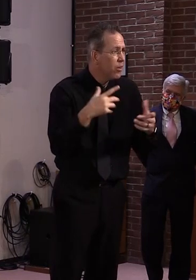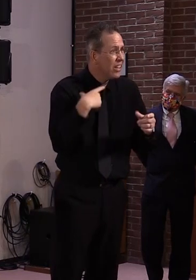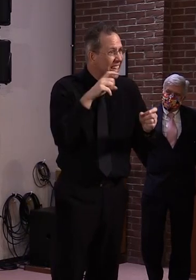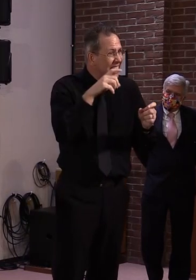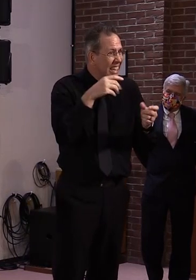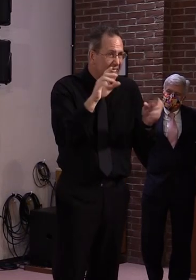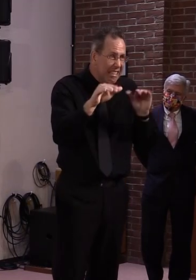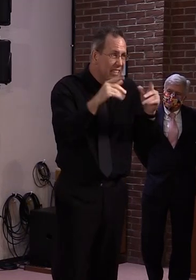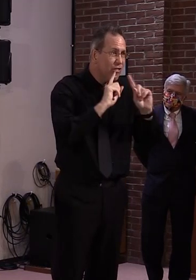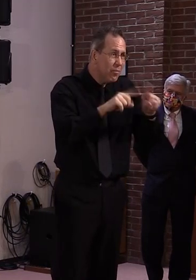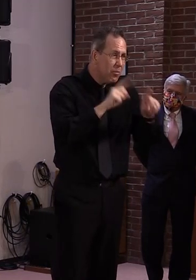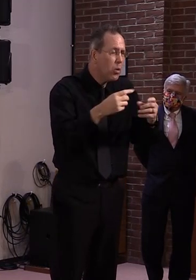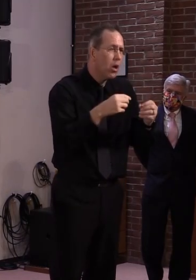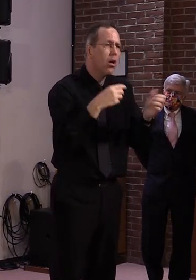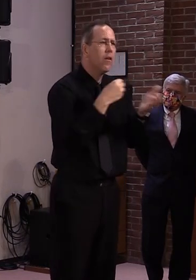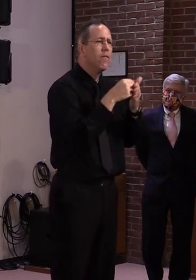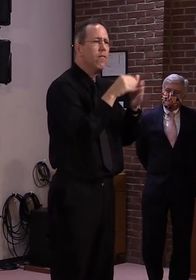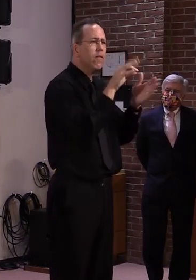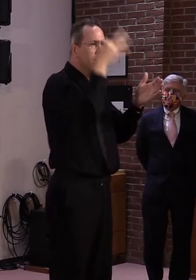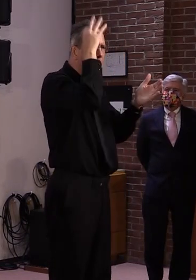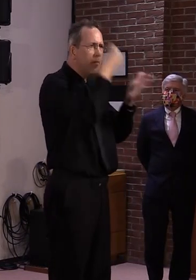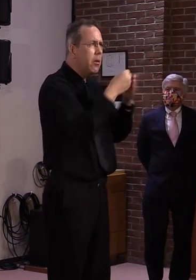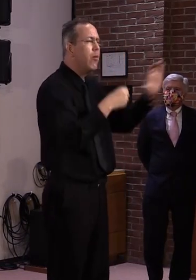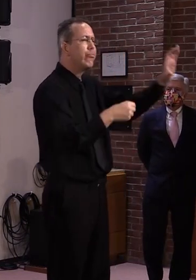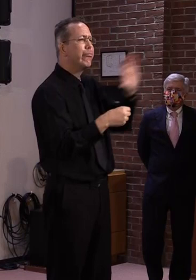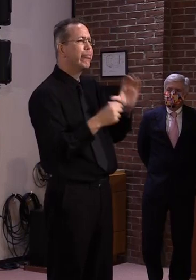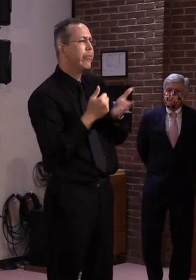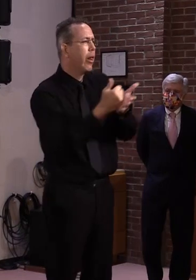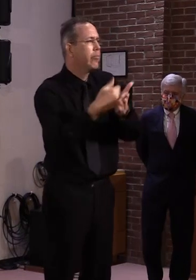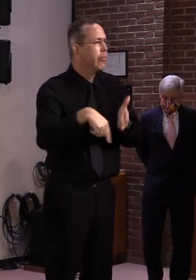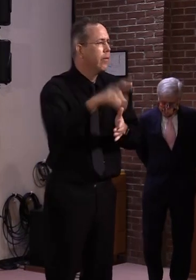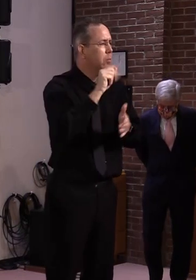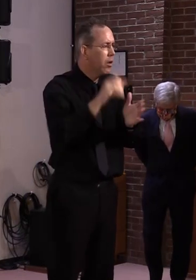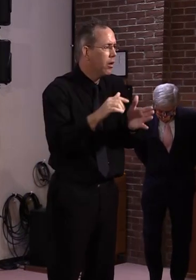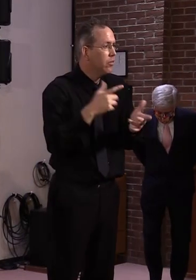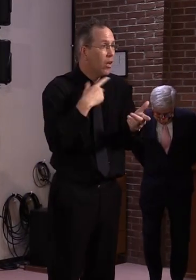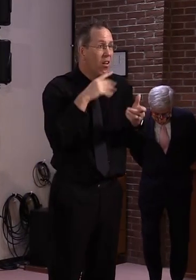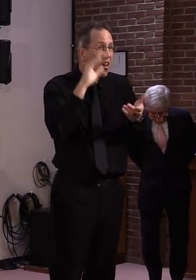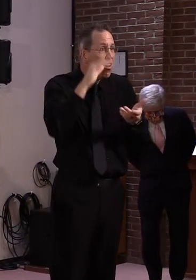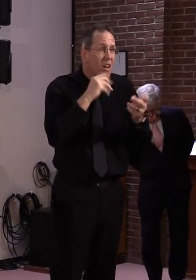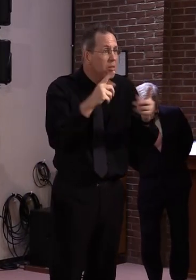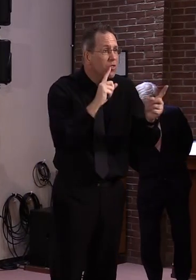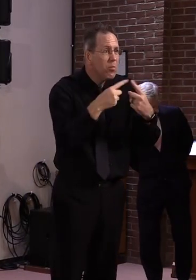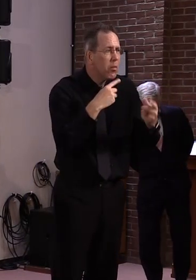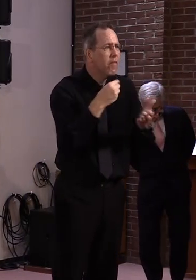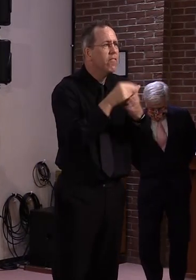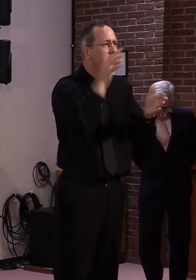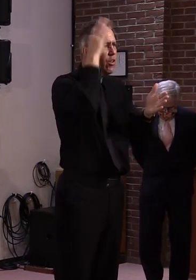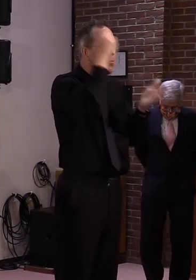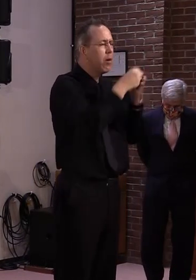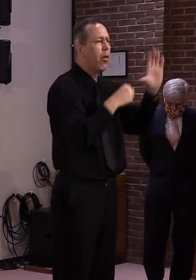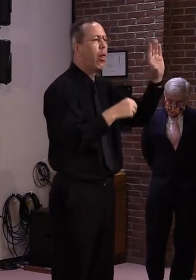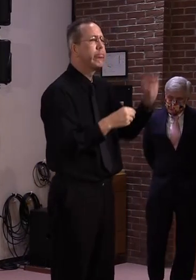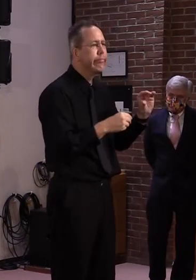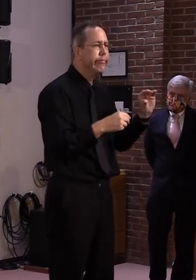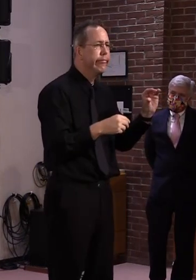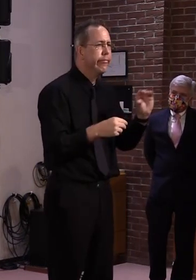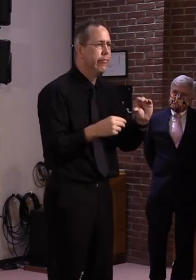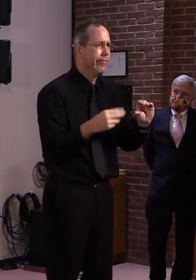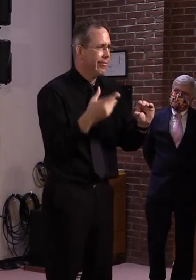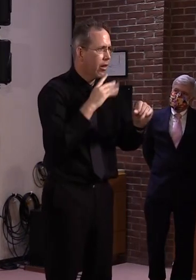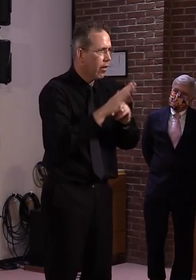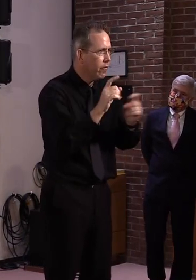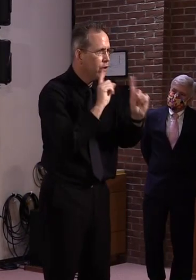you know, emergency declarations and so forth. Uh, this has an effect on all of that. So, uh, if you, uh, if you're listening, uh, please,